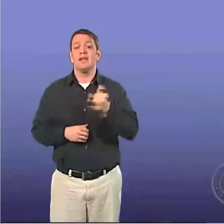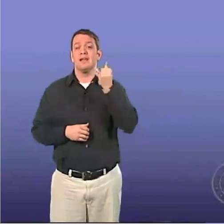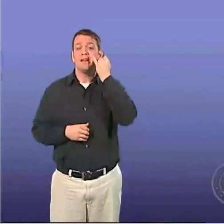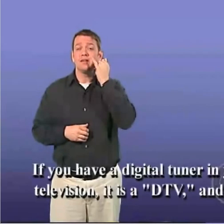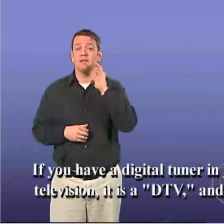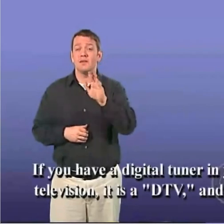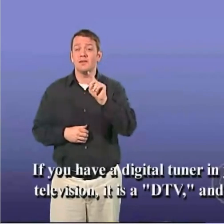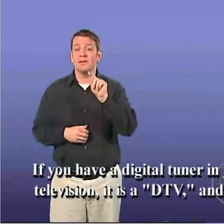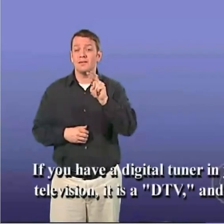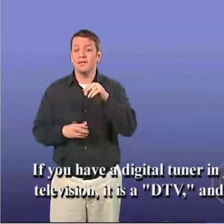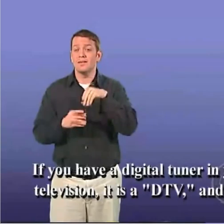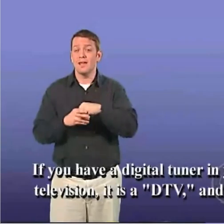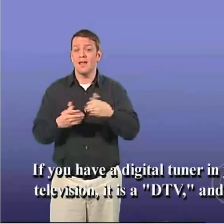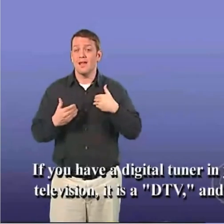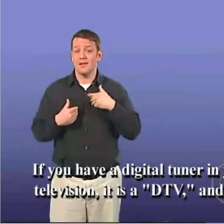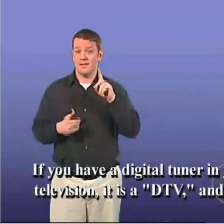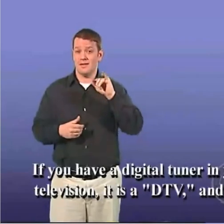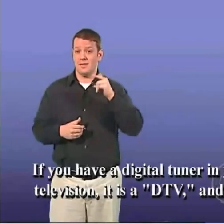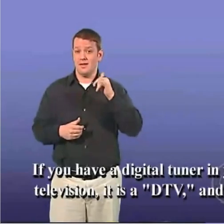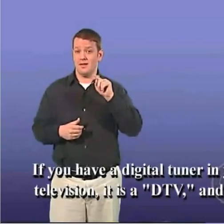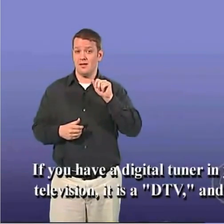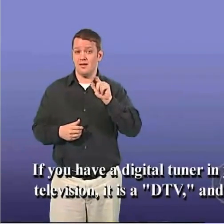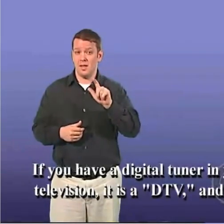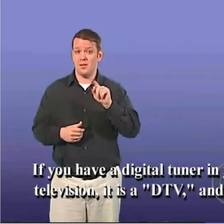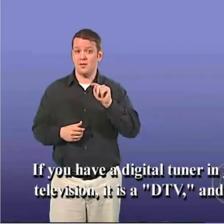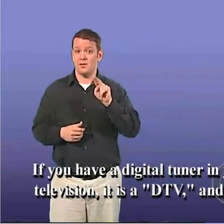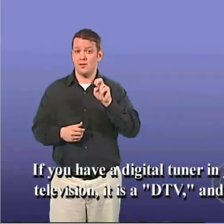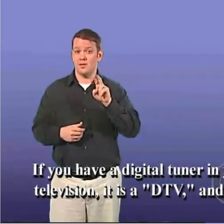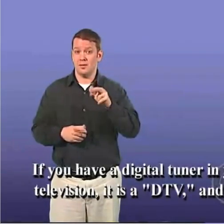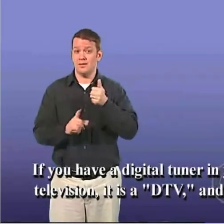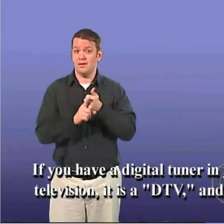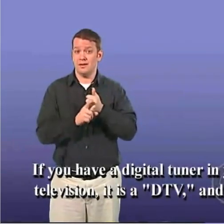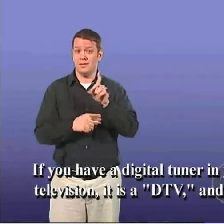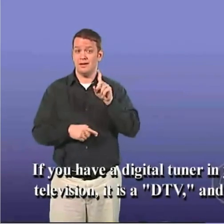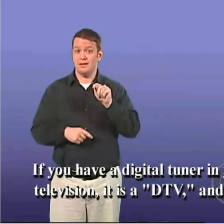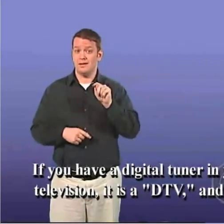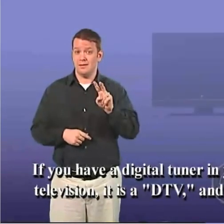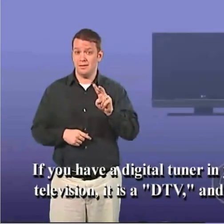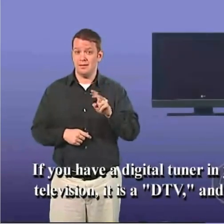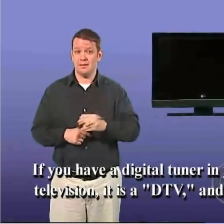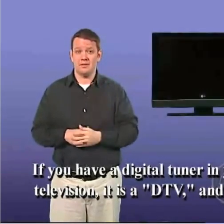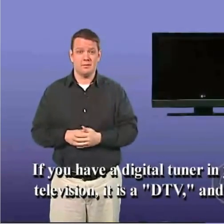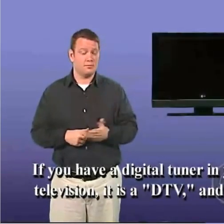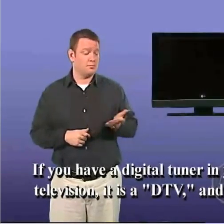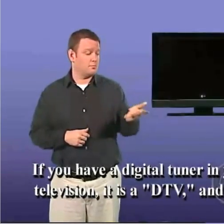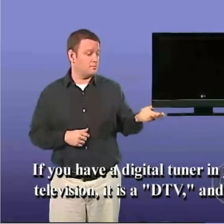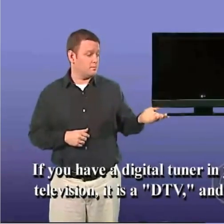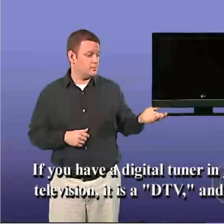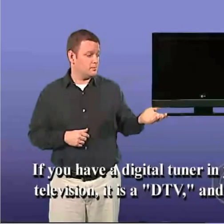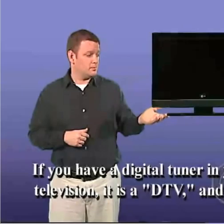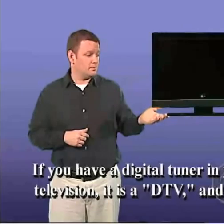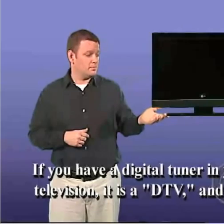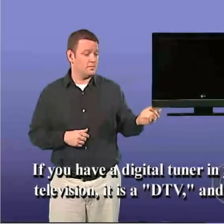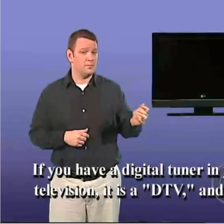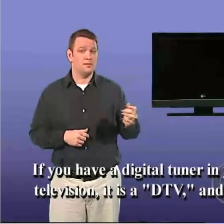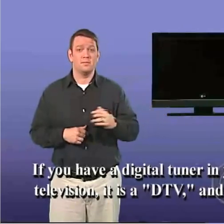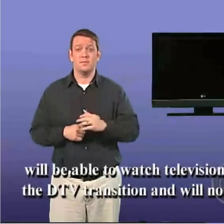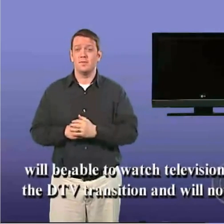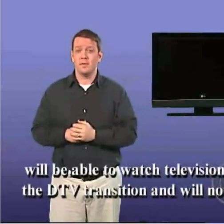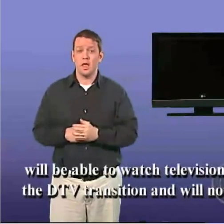If you have a digital tuner in your television, it is a DTV, and you will be able to